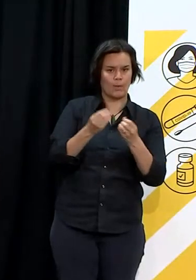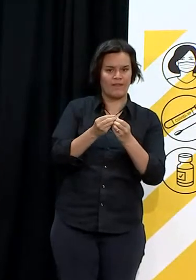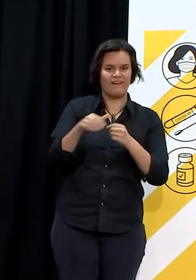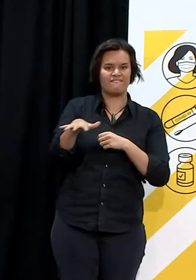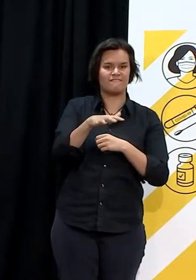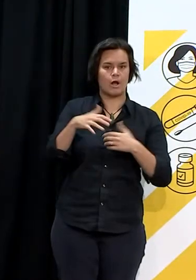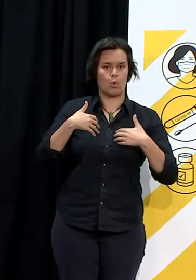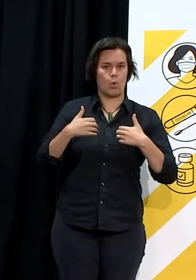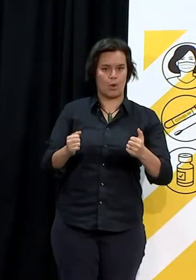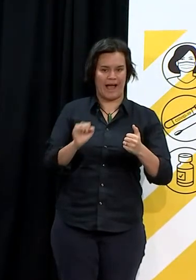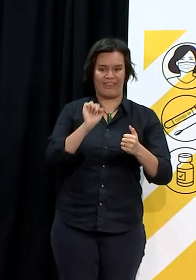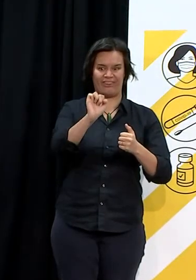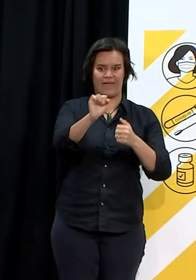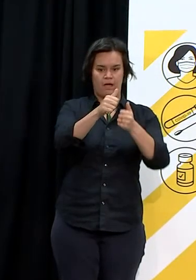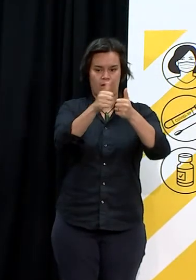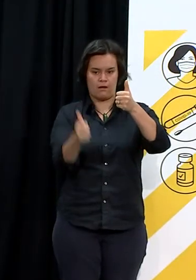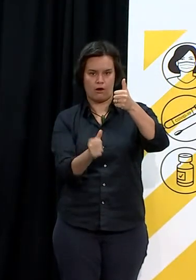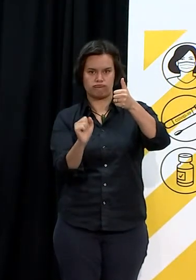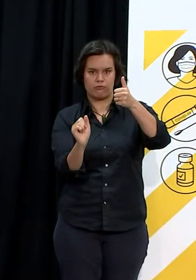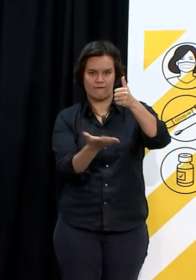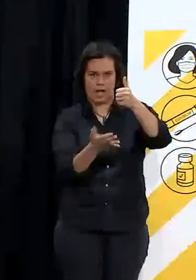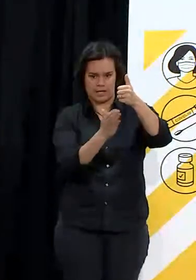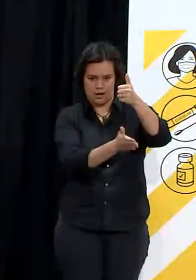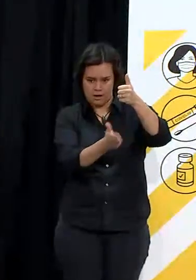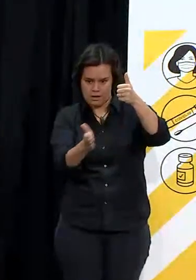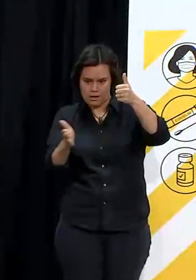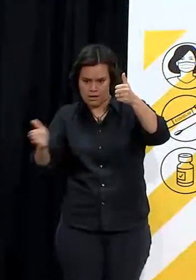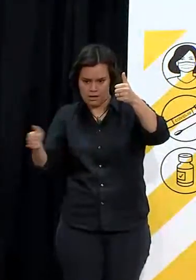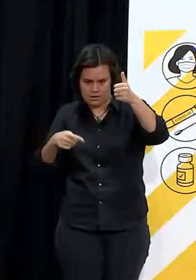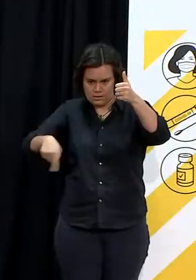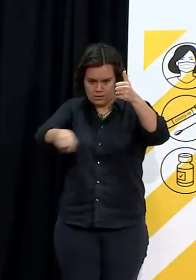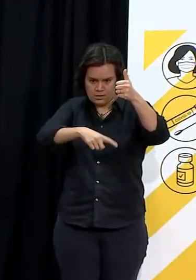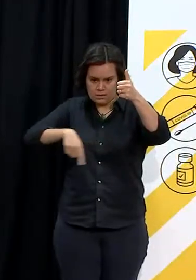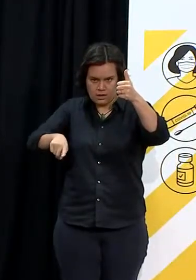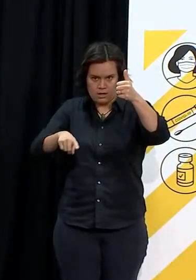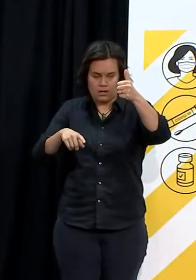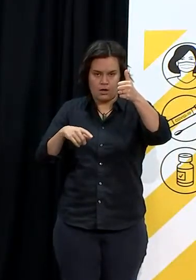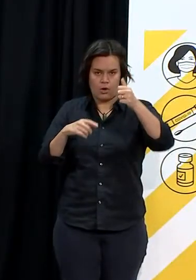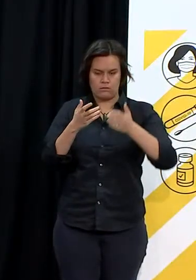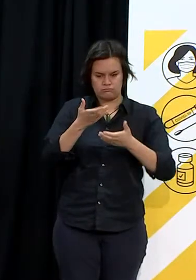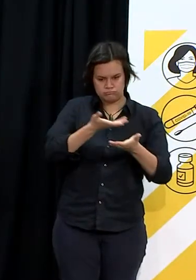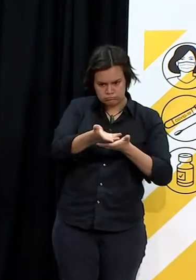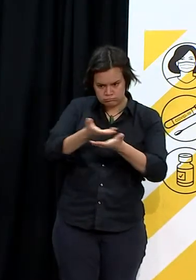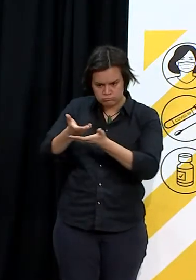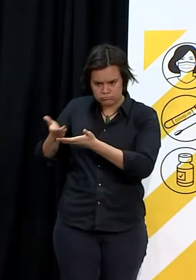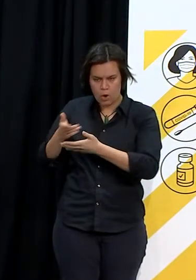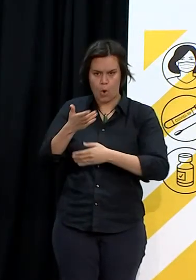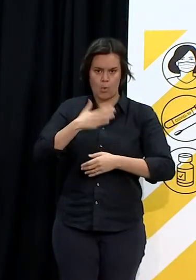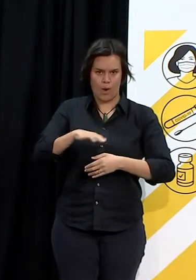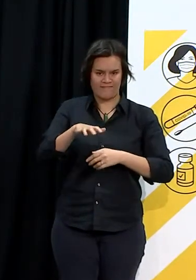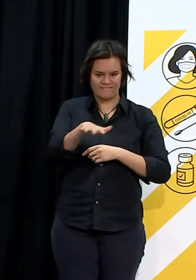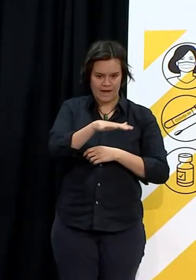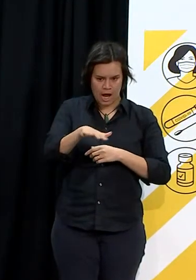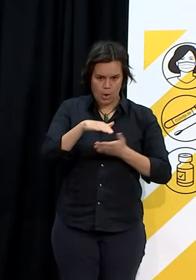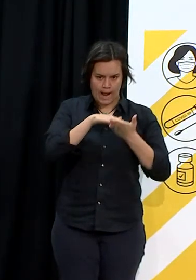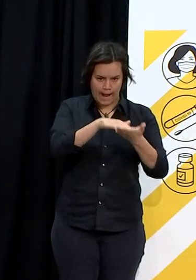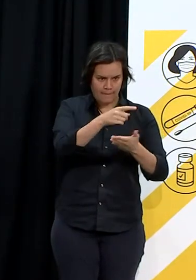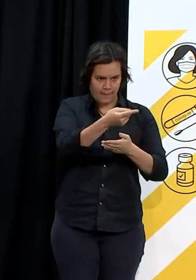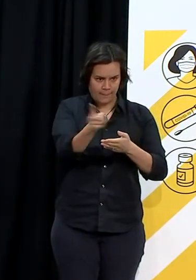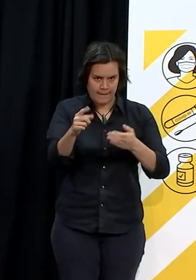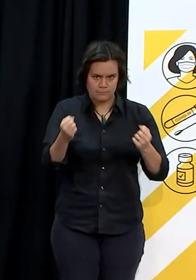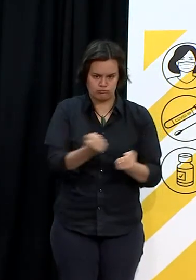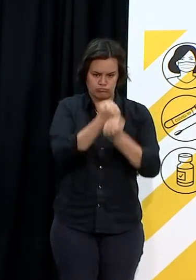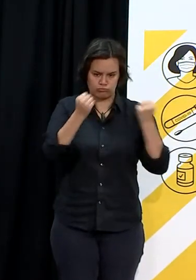agencies that the money that was given and offered for the resilience and building resilience of whānau would continue to be